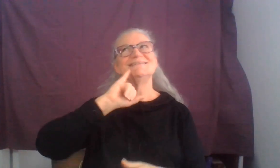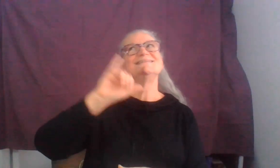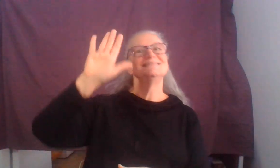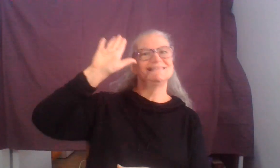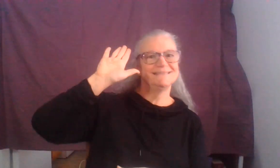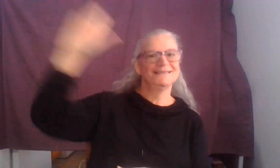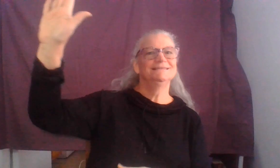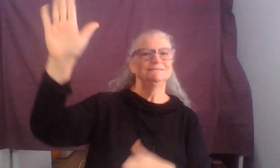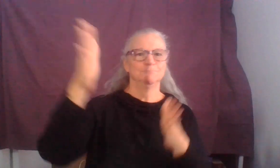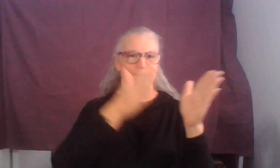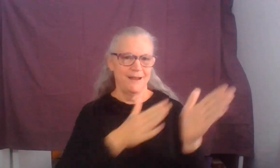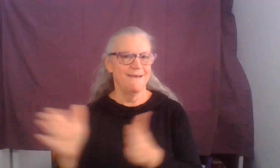body as he intended.